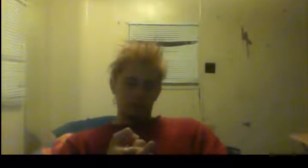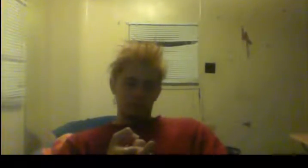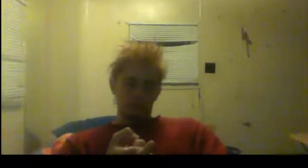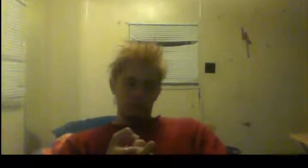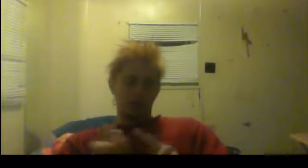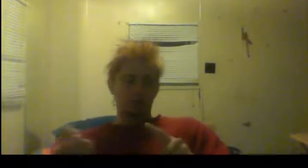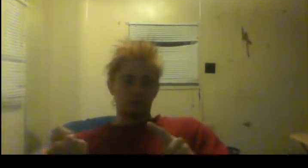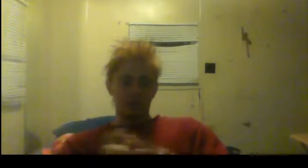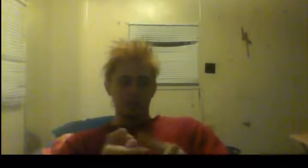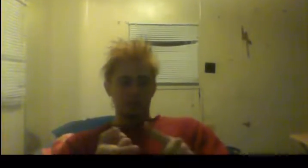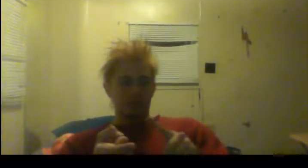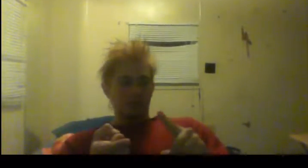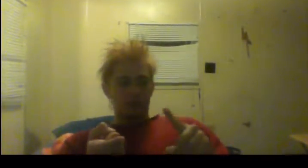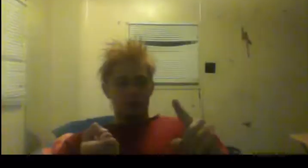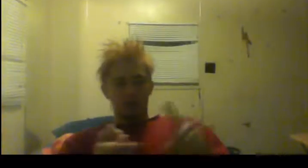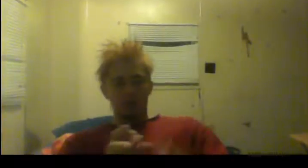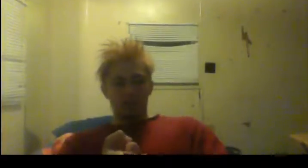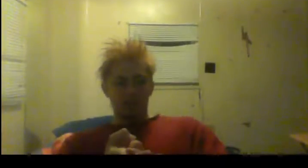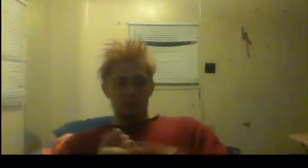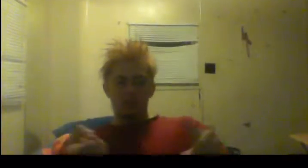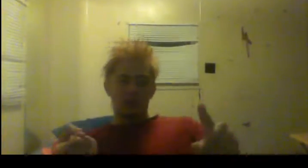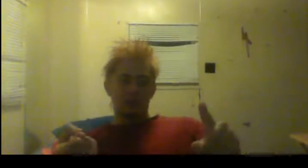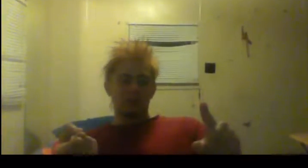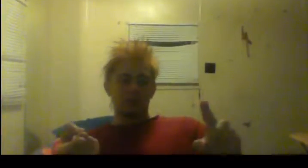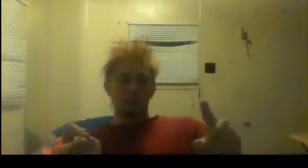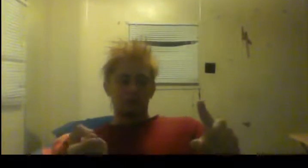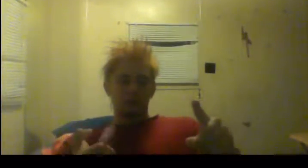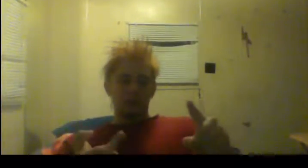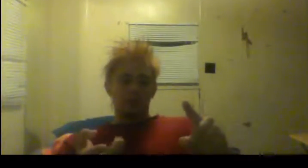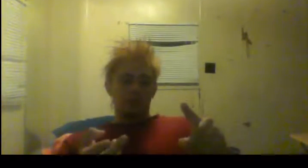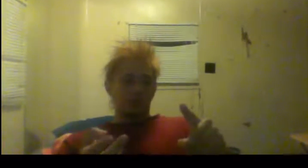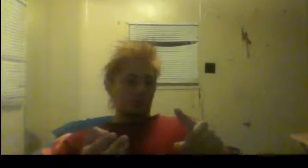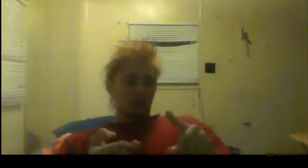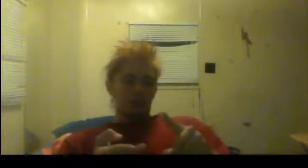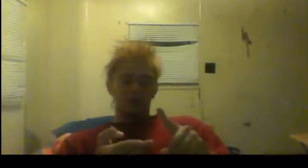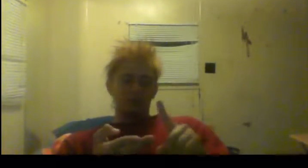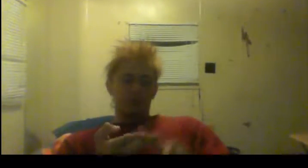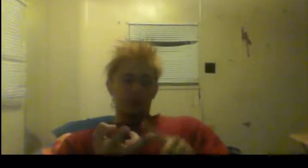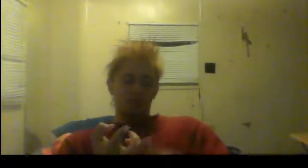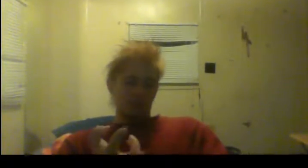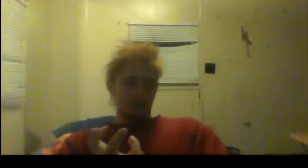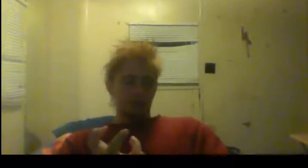I don't drink shakes. I don't, I don't take pills.